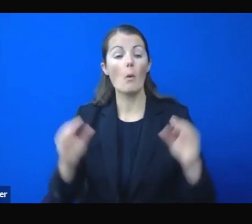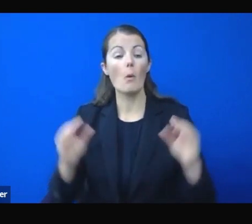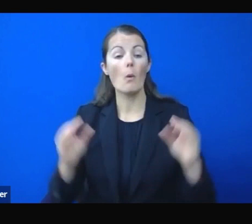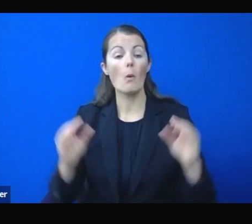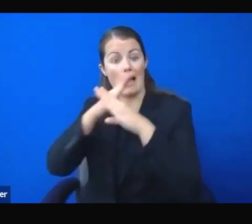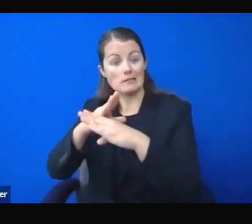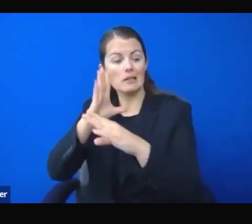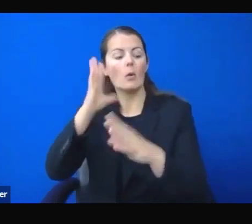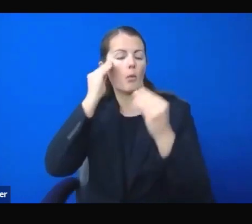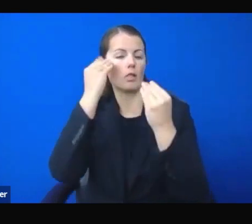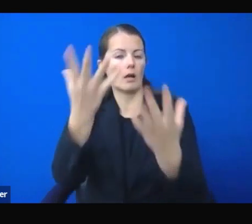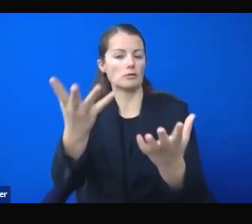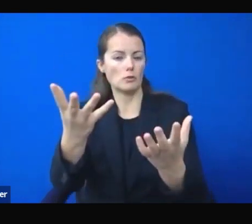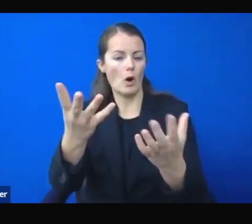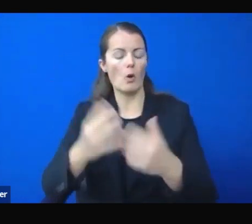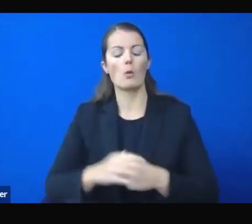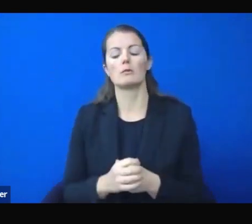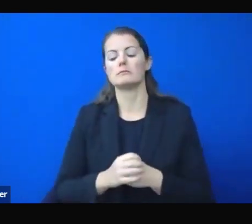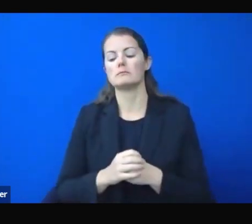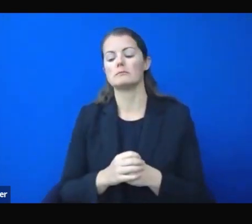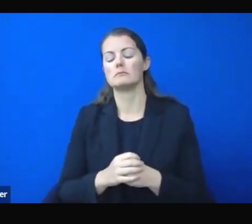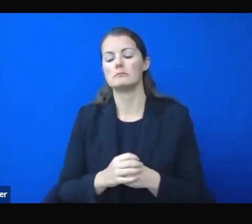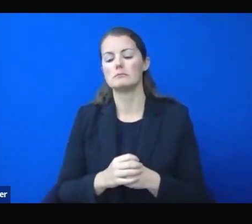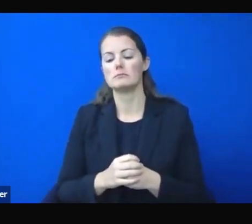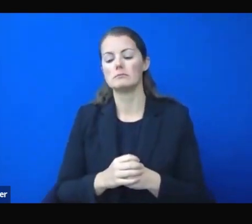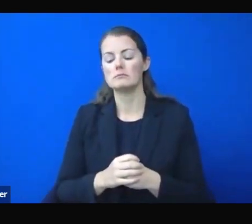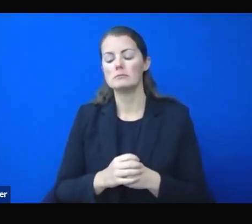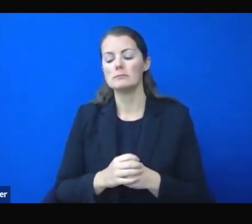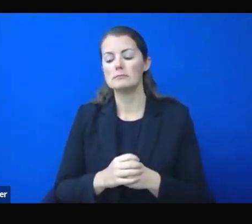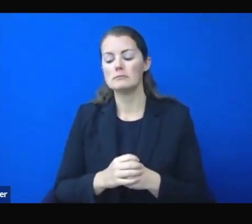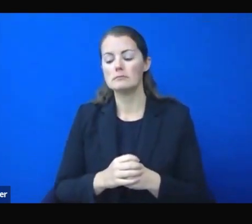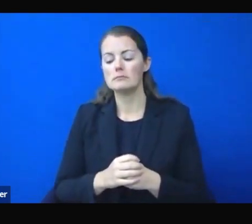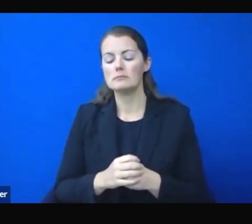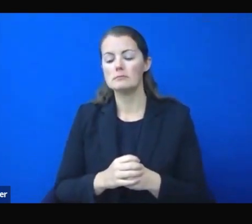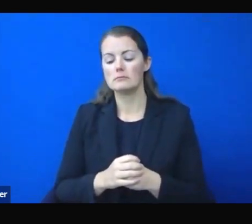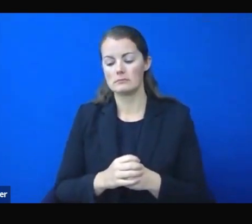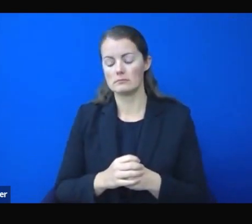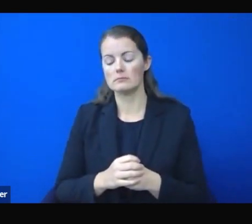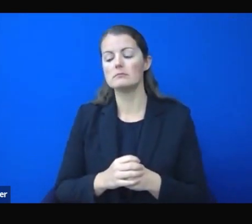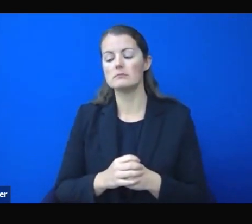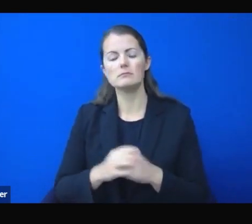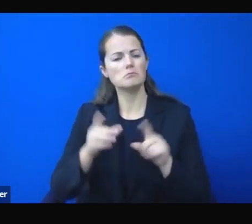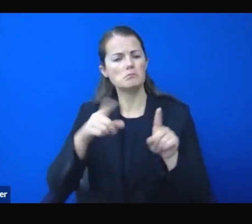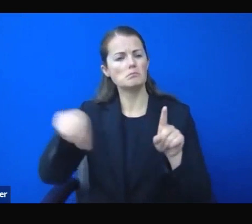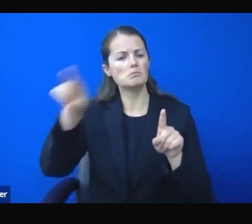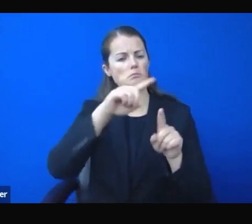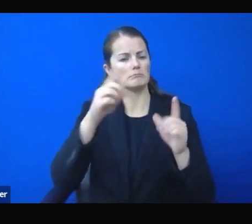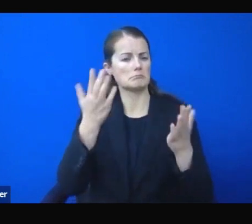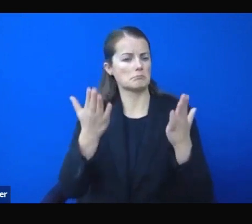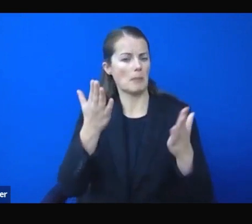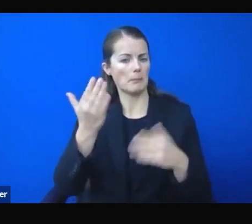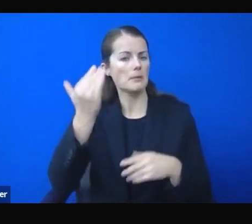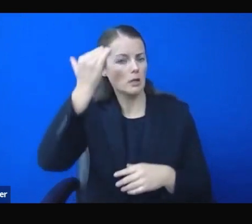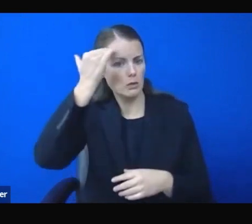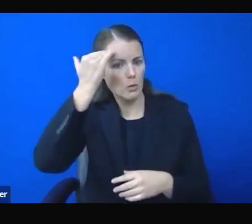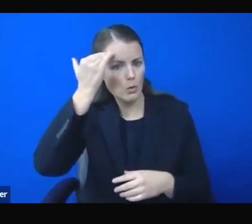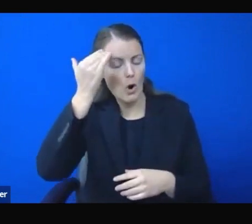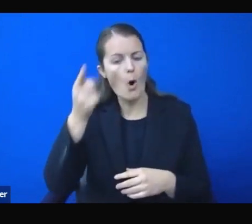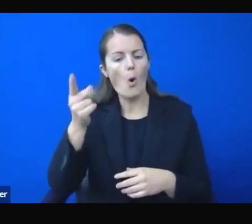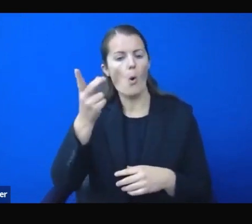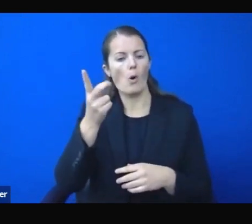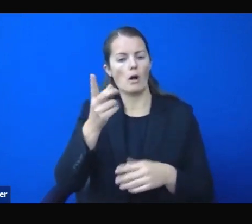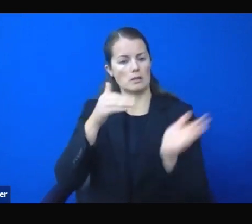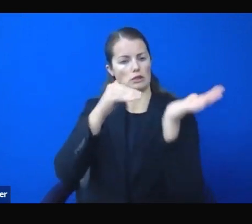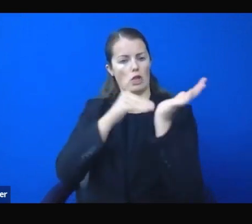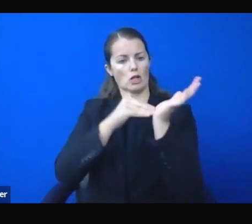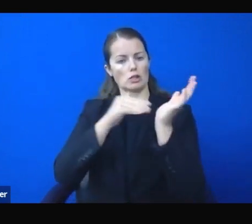as they become available. As you all know, Dr. Fauci predicted that Thanksgiving would cause a surge on top